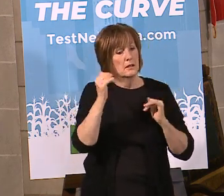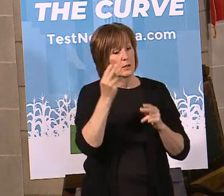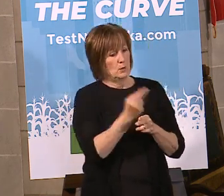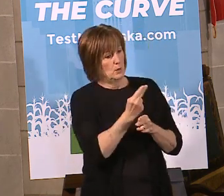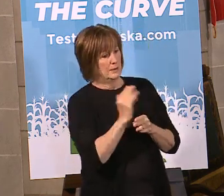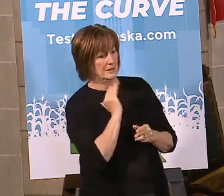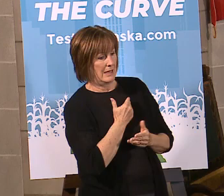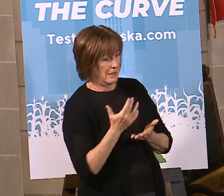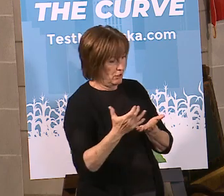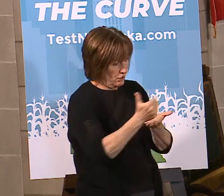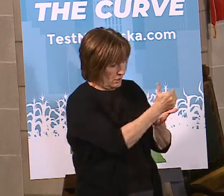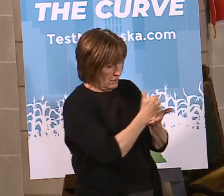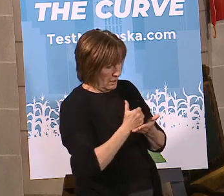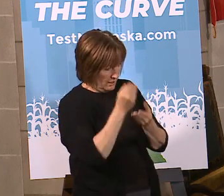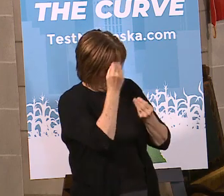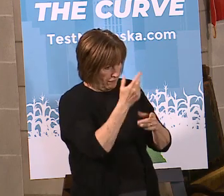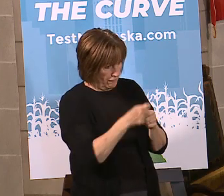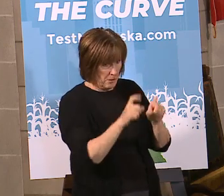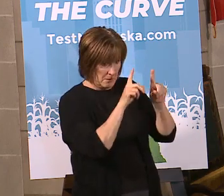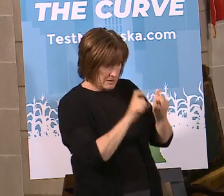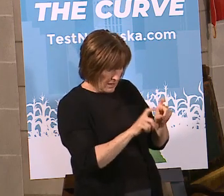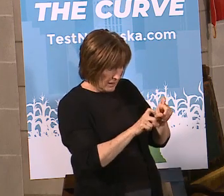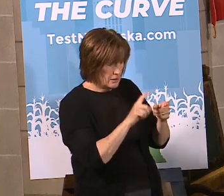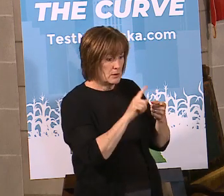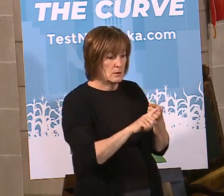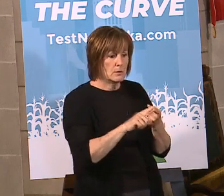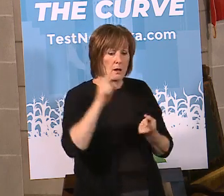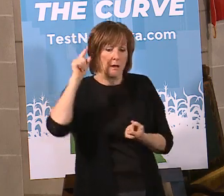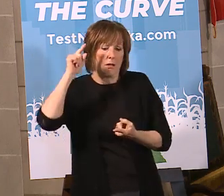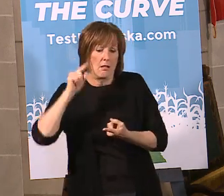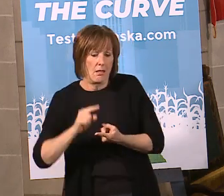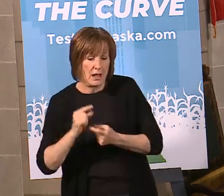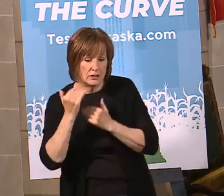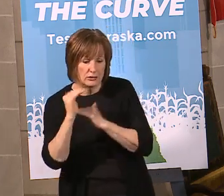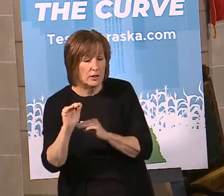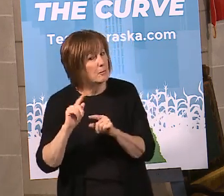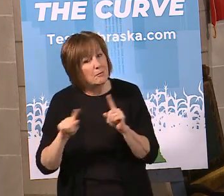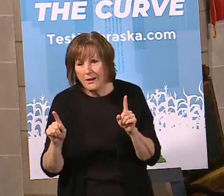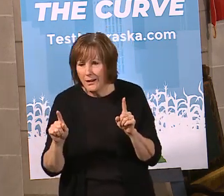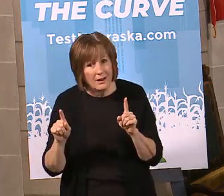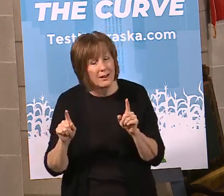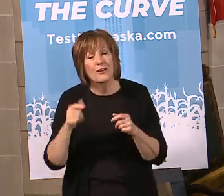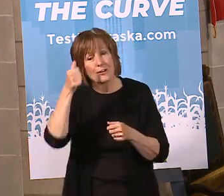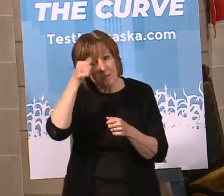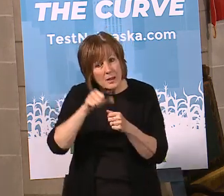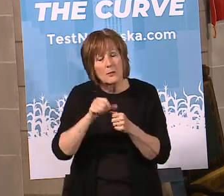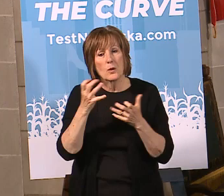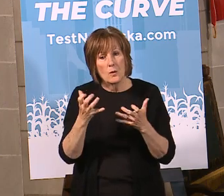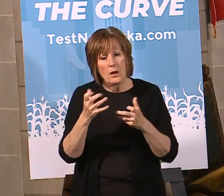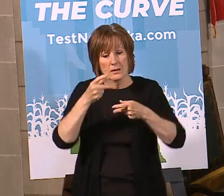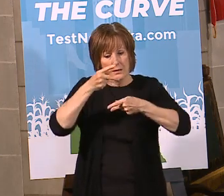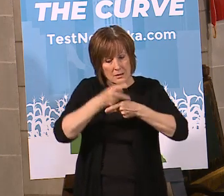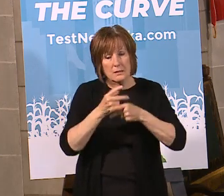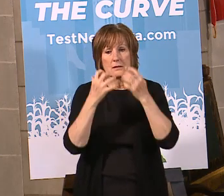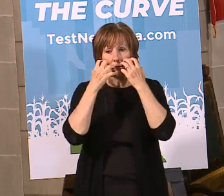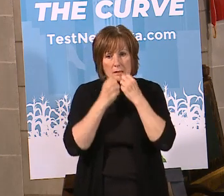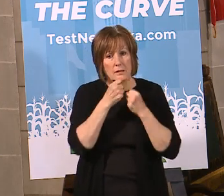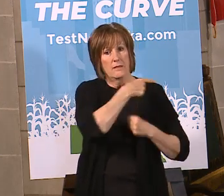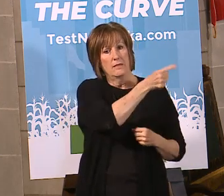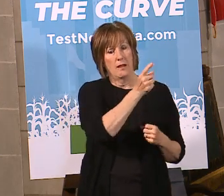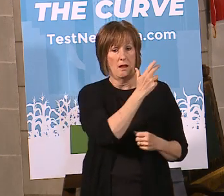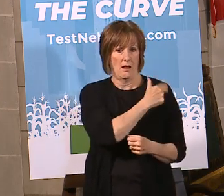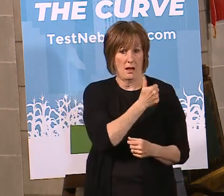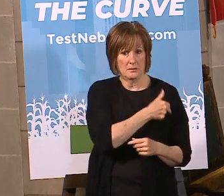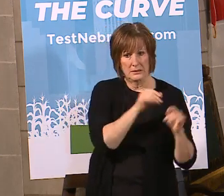data that we're getting from the testing to be able to loosen those restrictions. But, again, at the end of the day, it's all about preserving the hospital system. And if you want to think about this